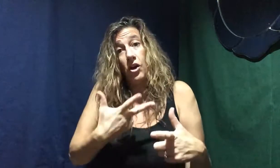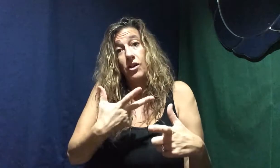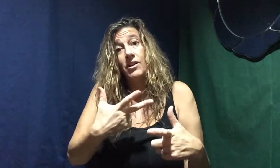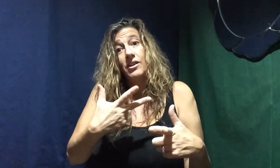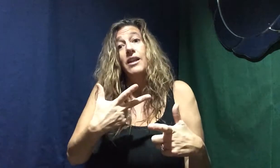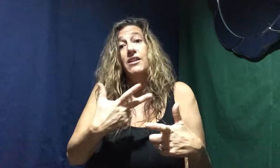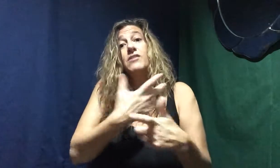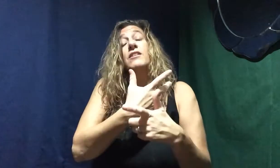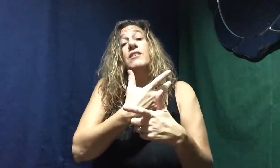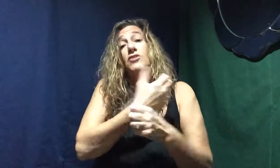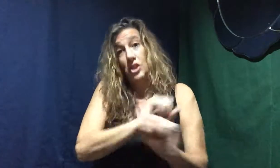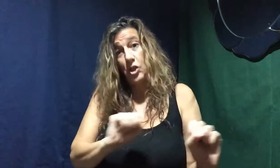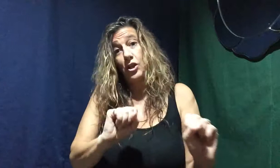is secure,